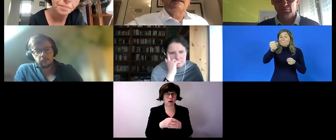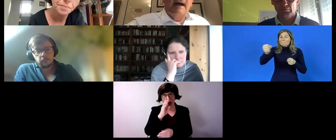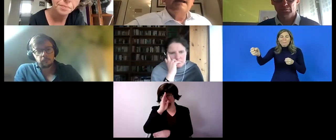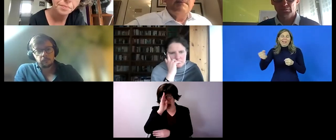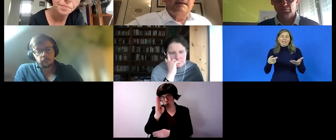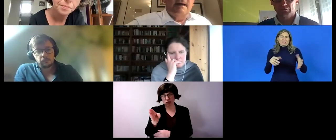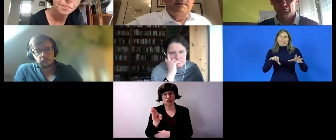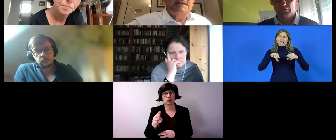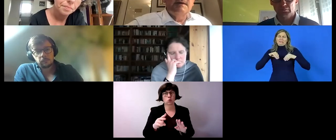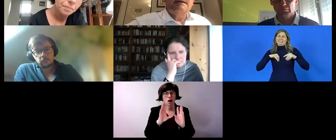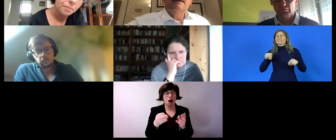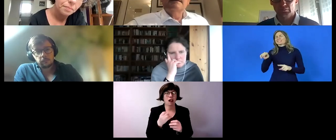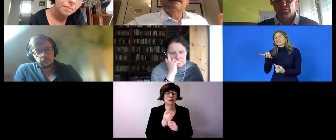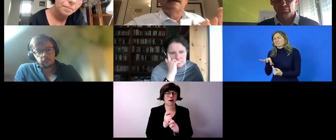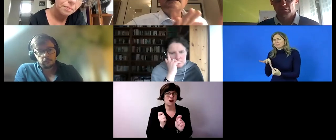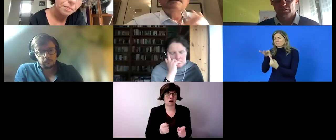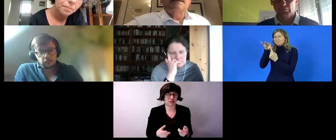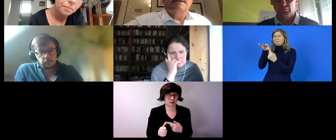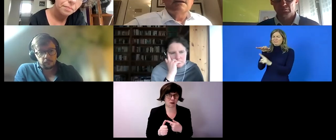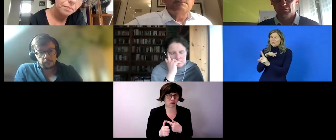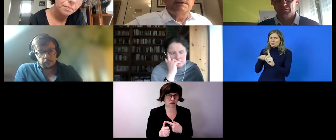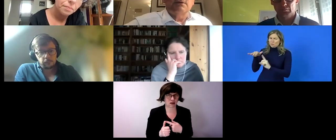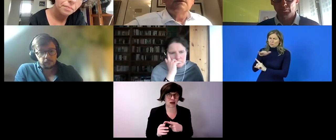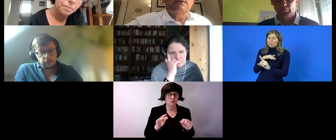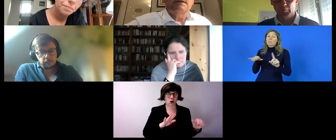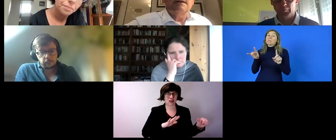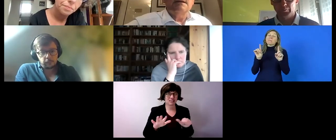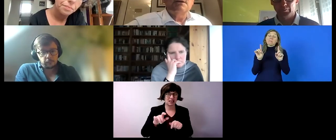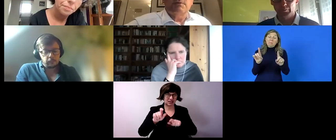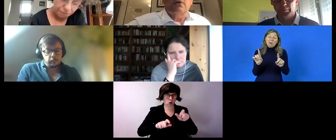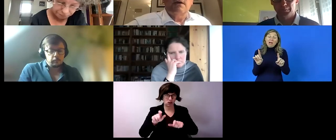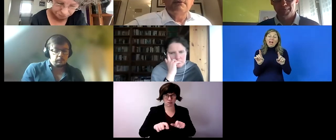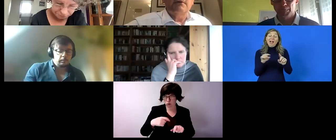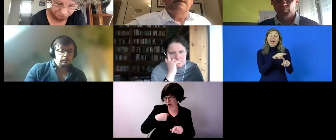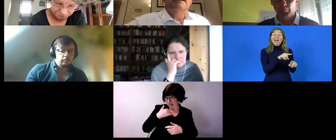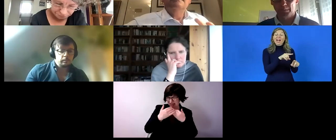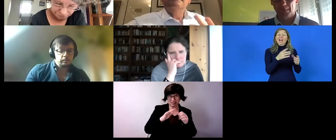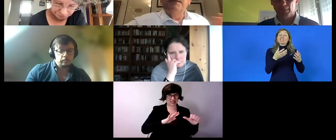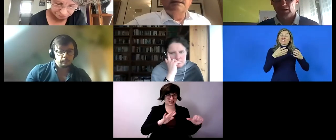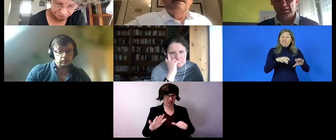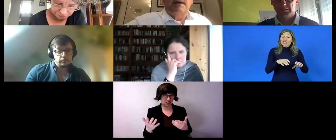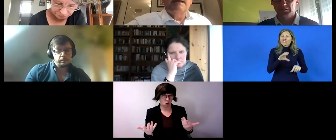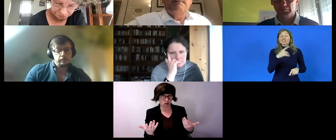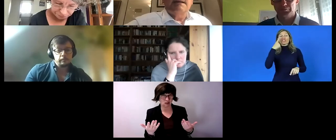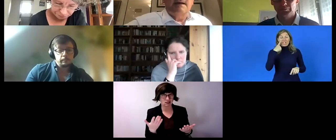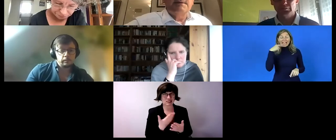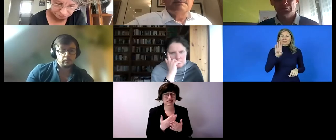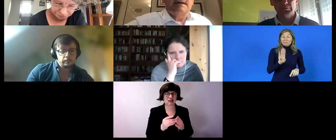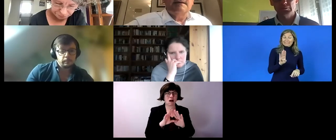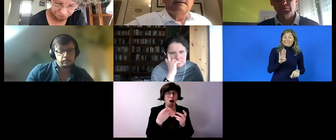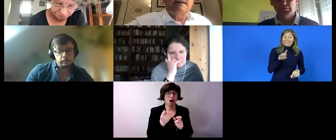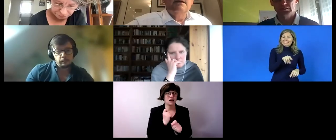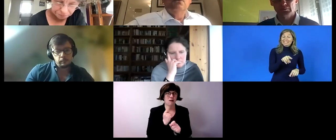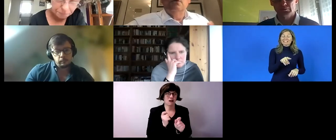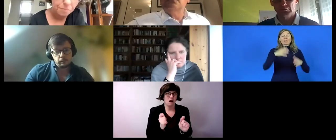that's a very special situation but definitely chance b is oriented towards the general labor market